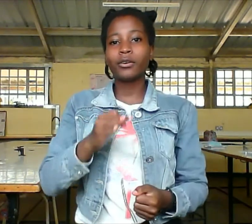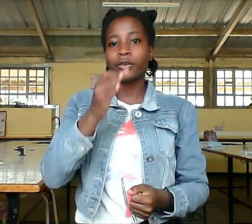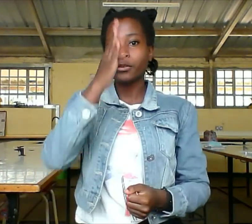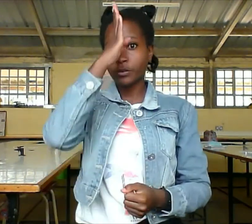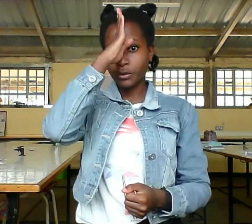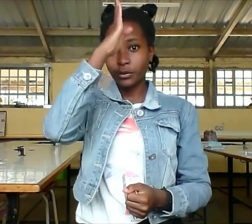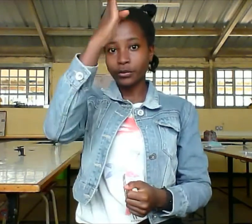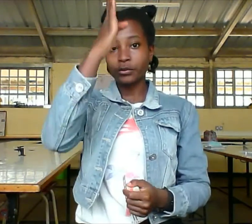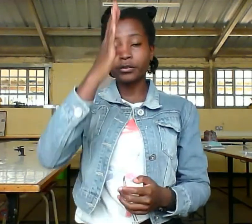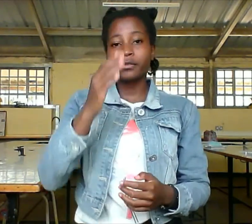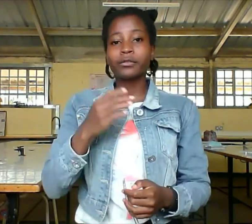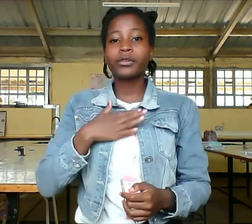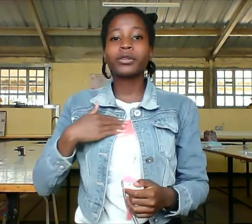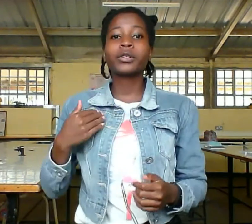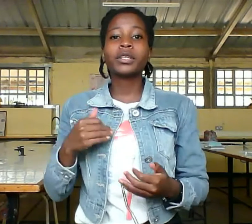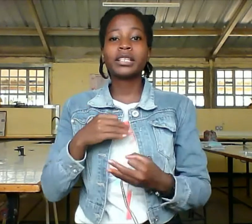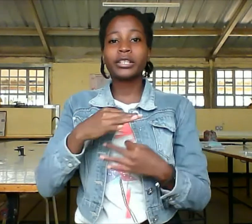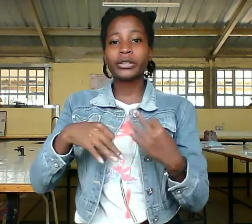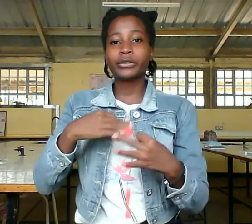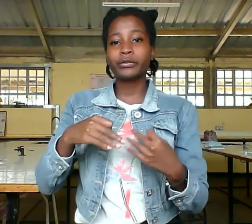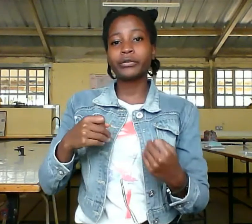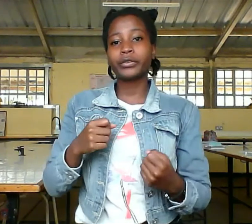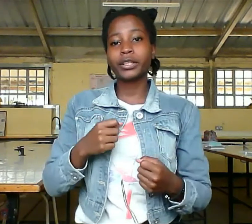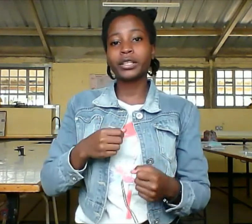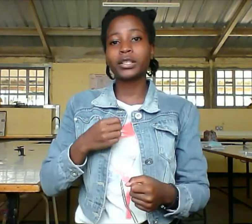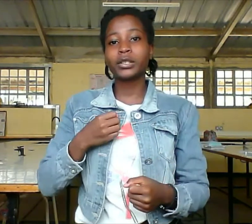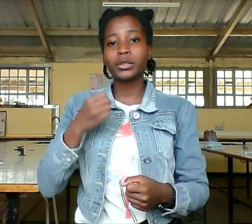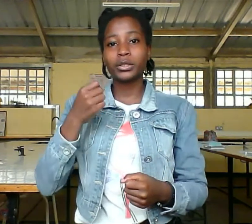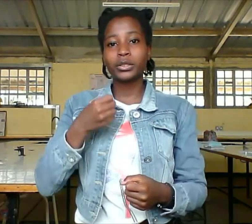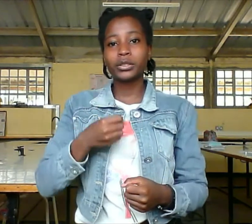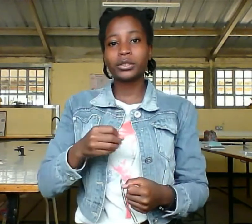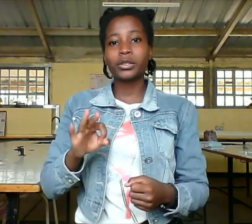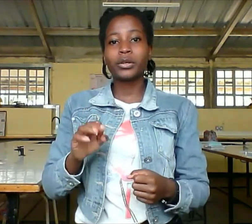your Holy Spirit be with us now and forevermore.